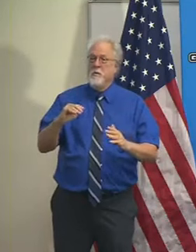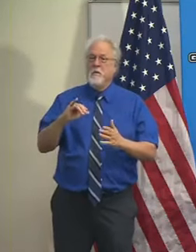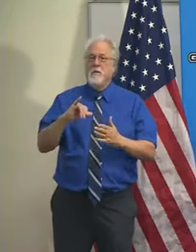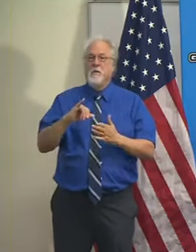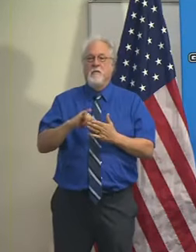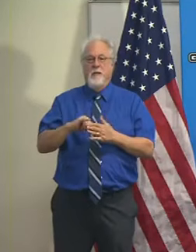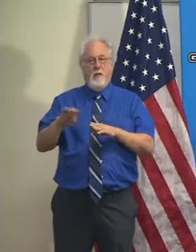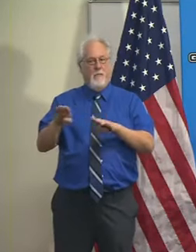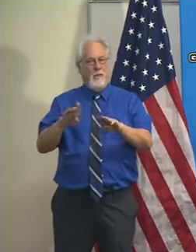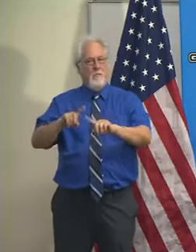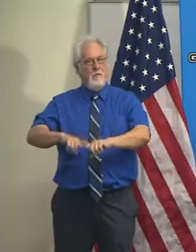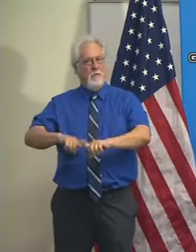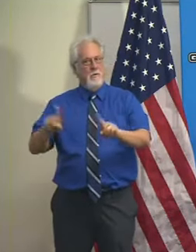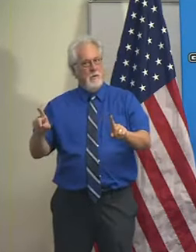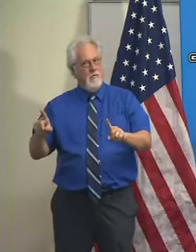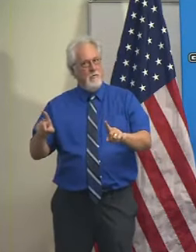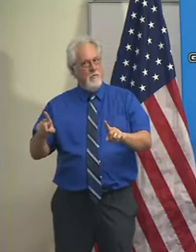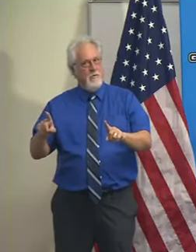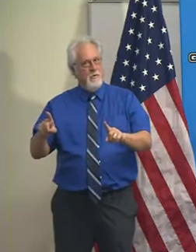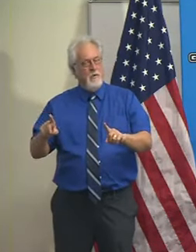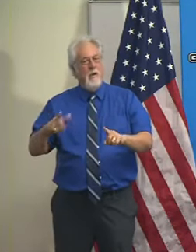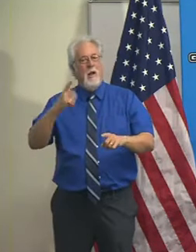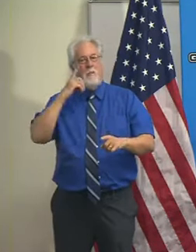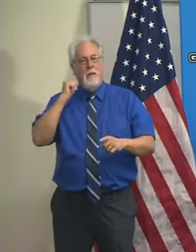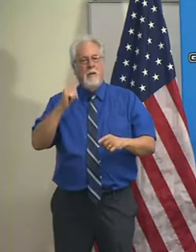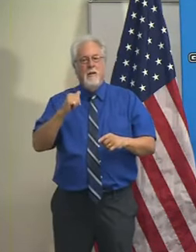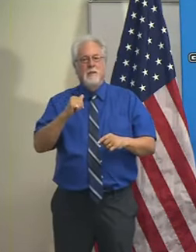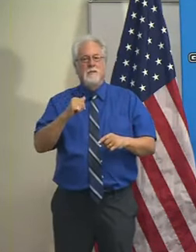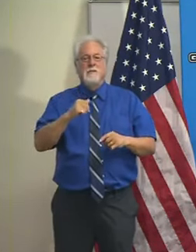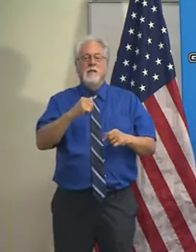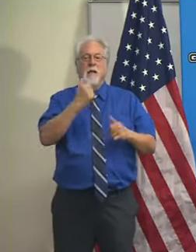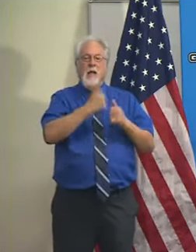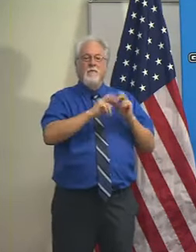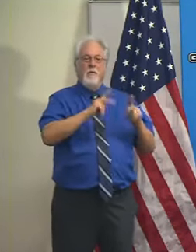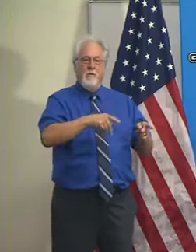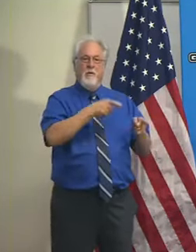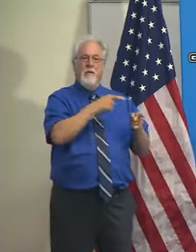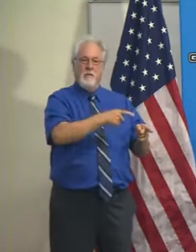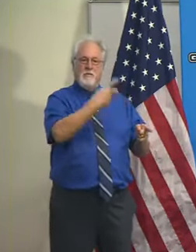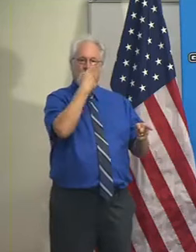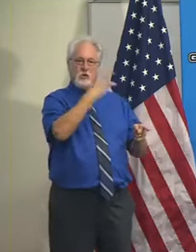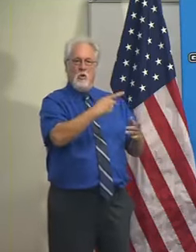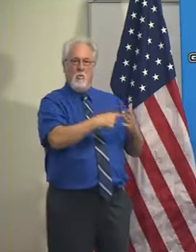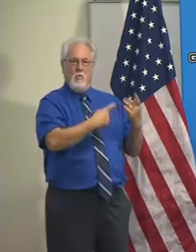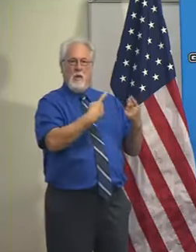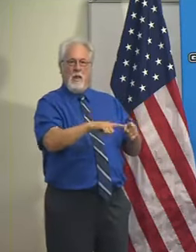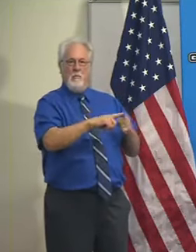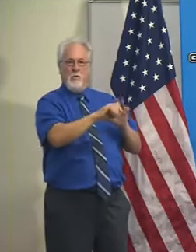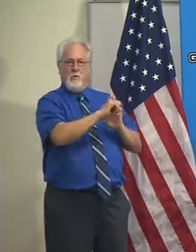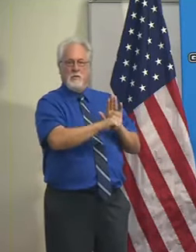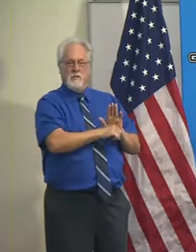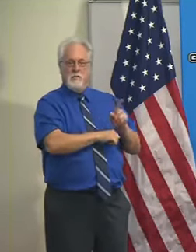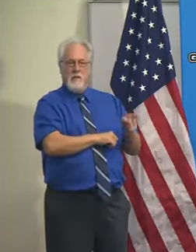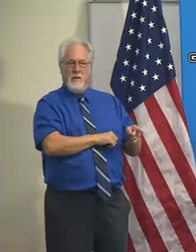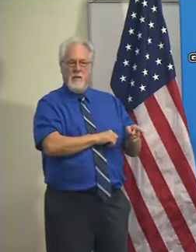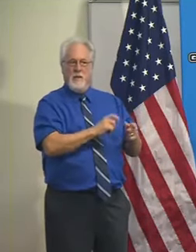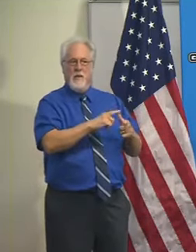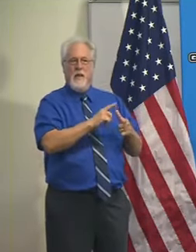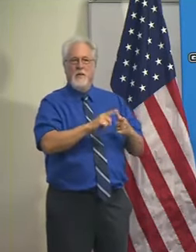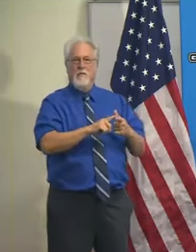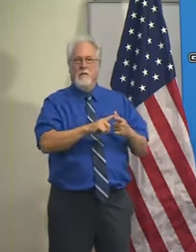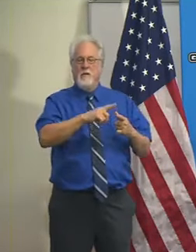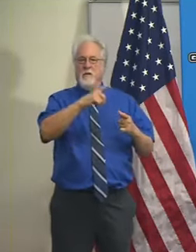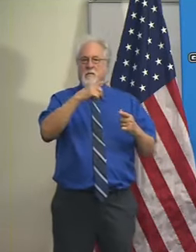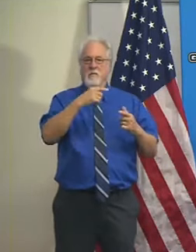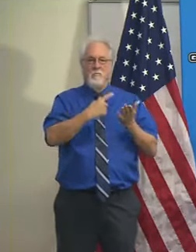behavior was different because everybody went through that process. They saw what it did to our state, and we had all summer